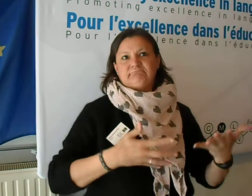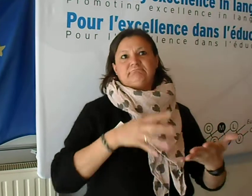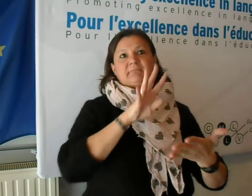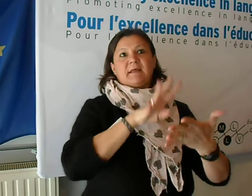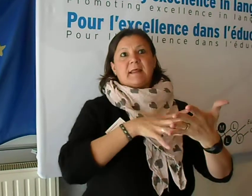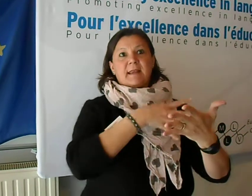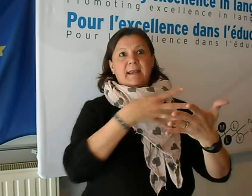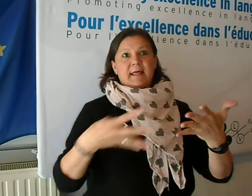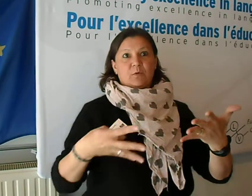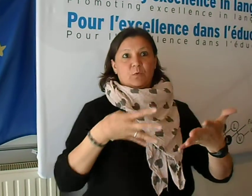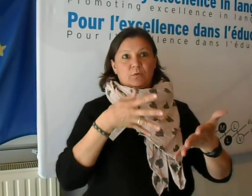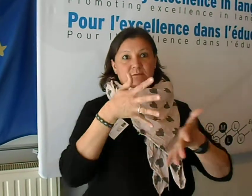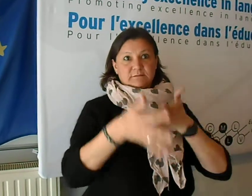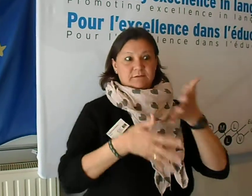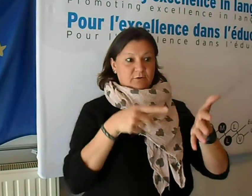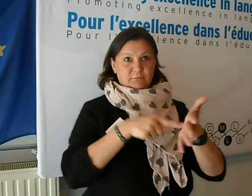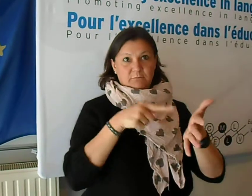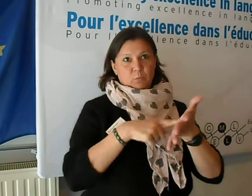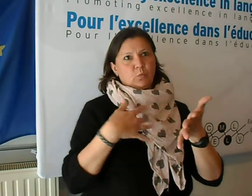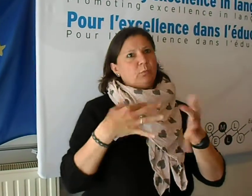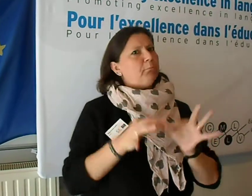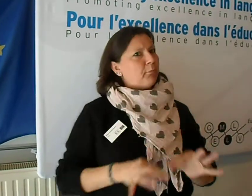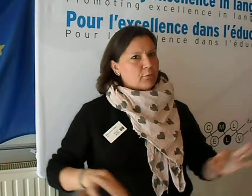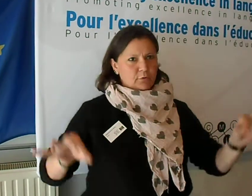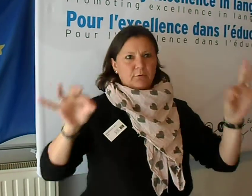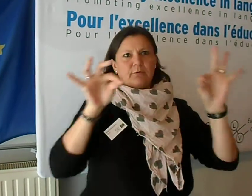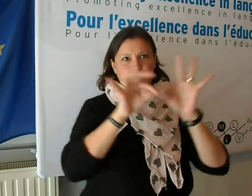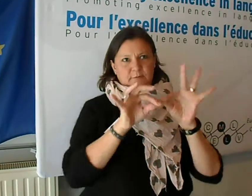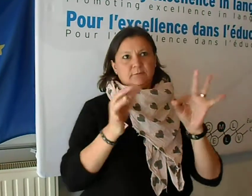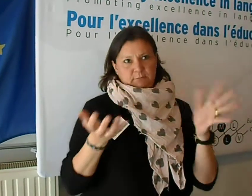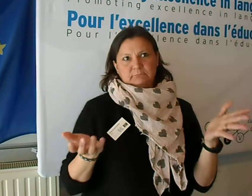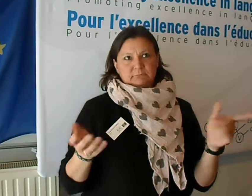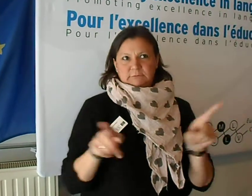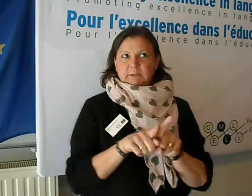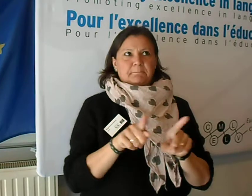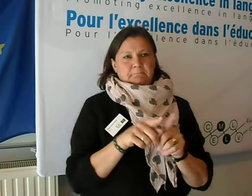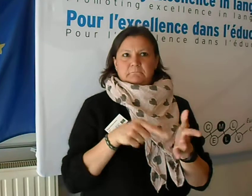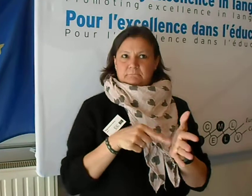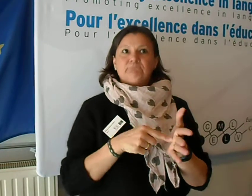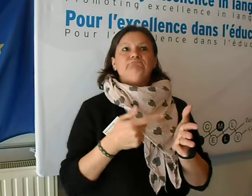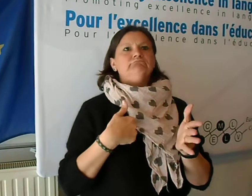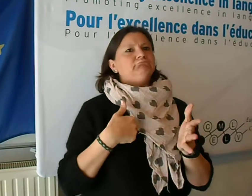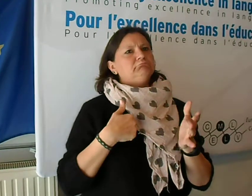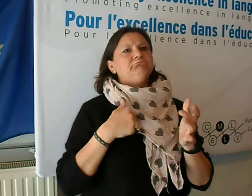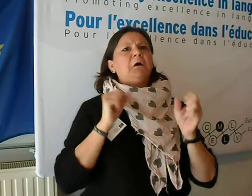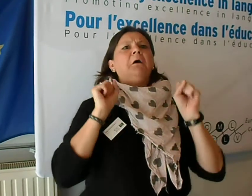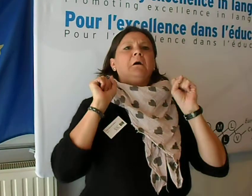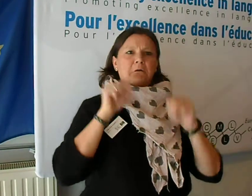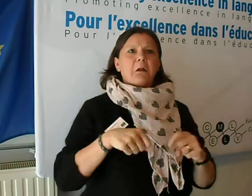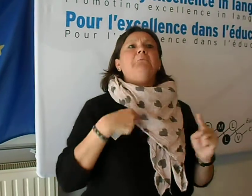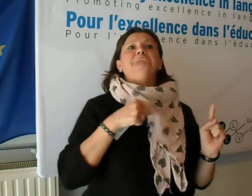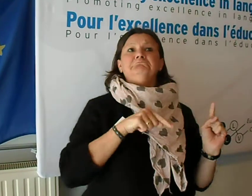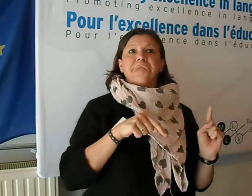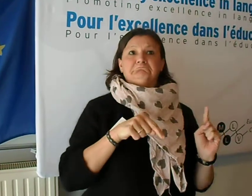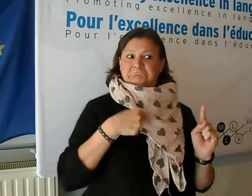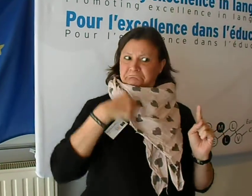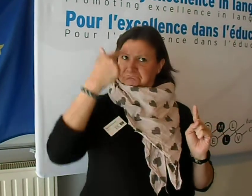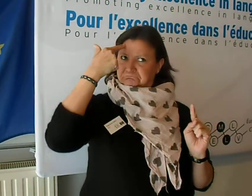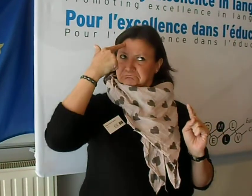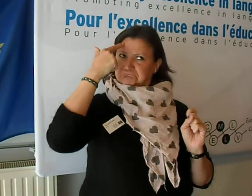happy to be part of this network and for me the SEFA is a very important tool